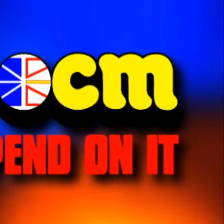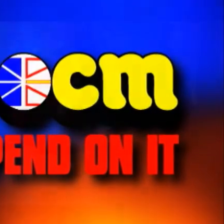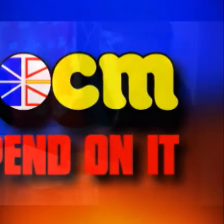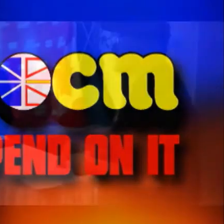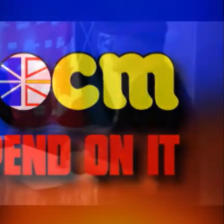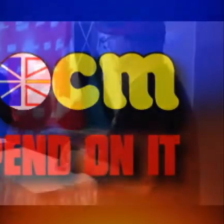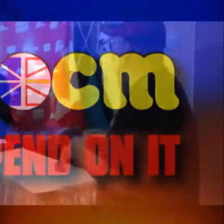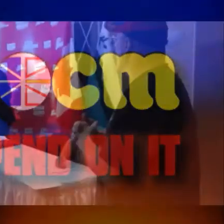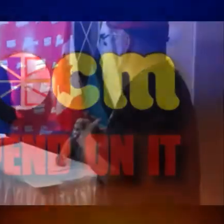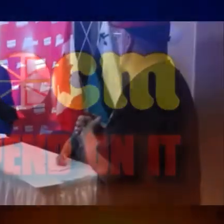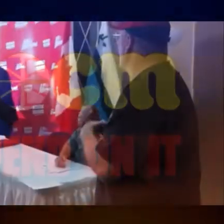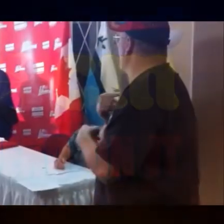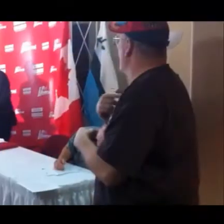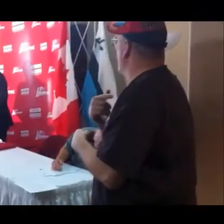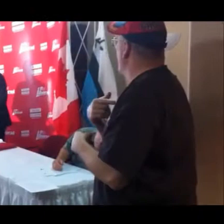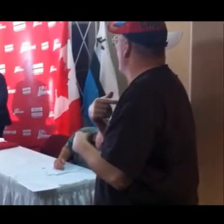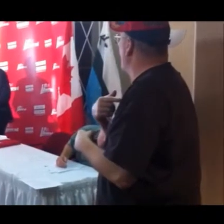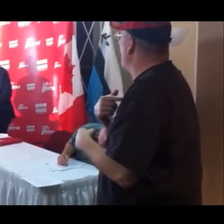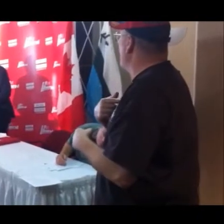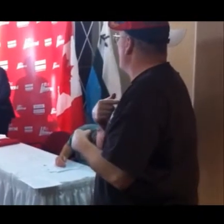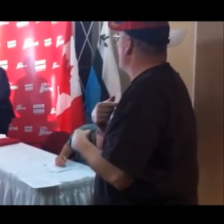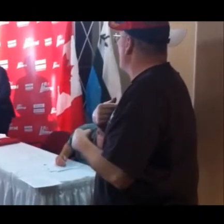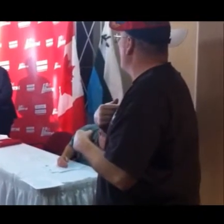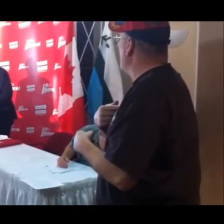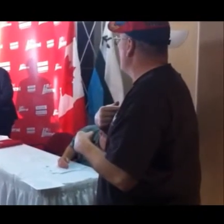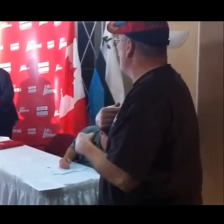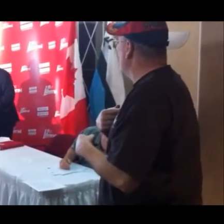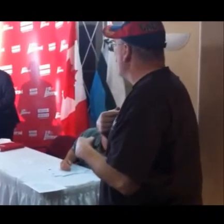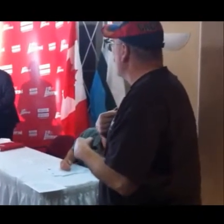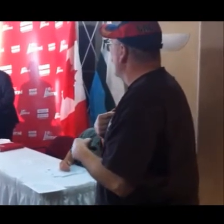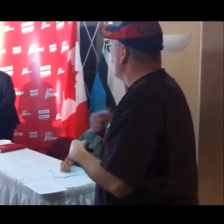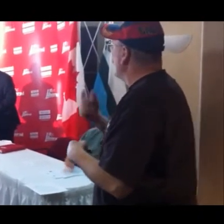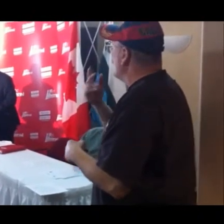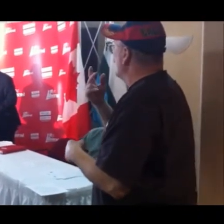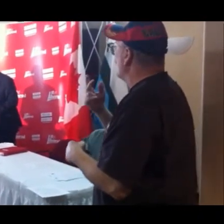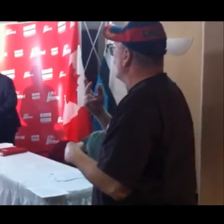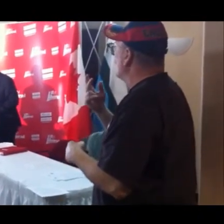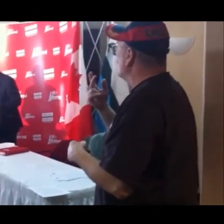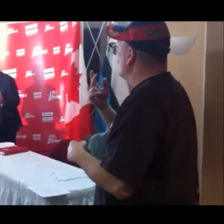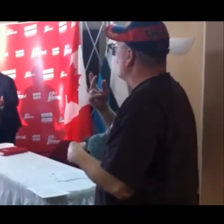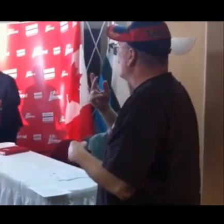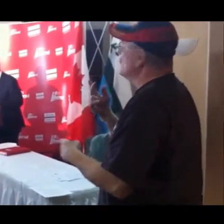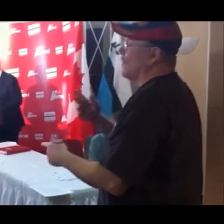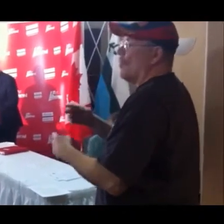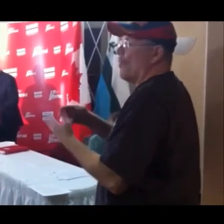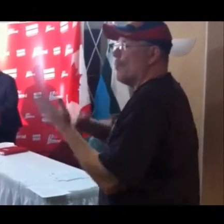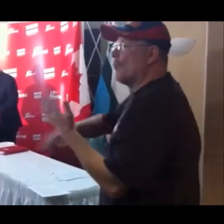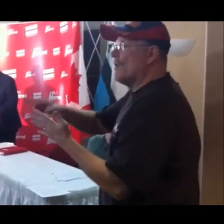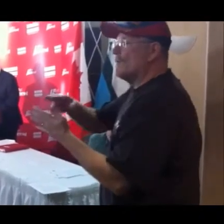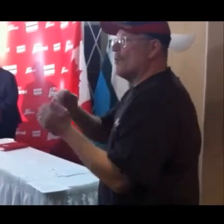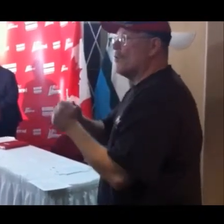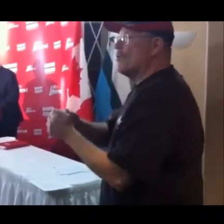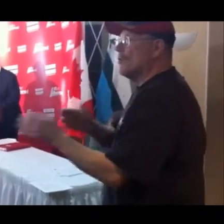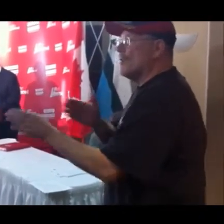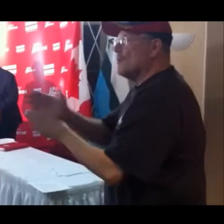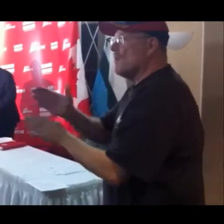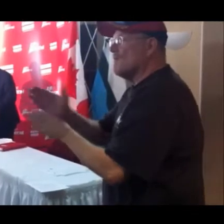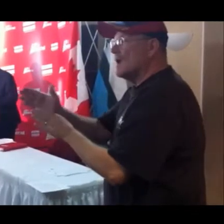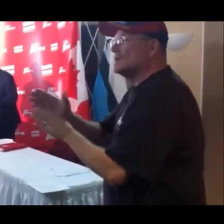The view of this professional center in the field and also with parents who have been actively